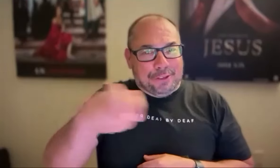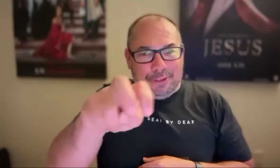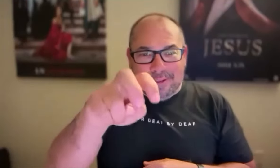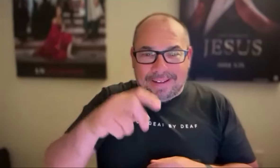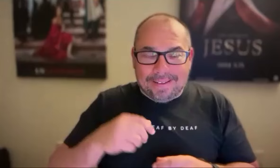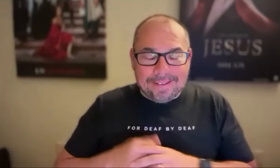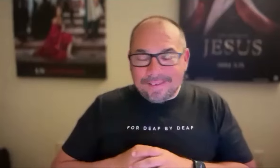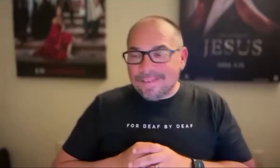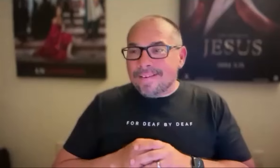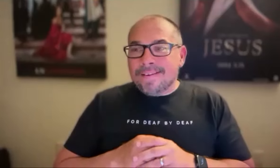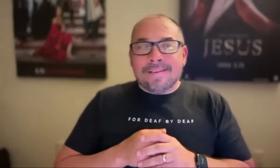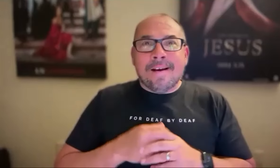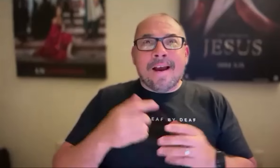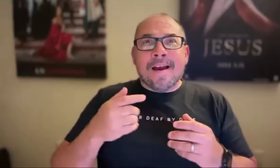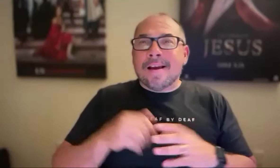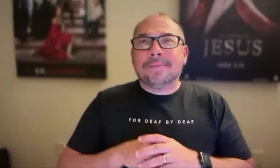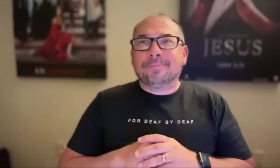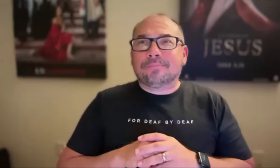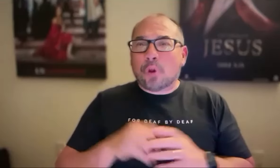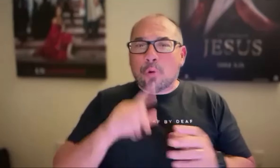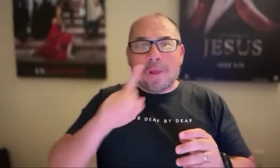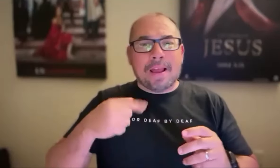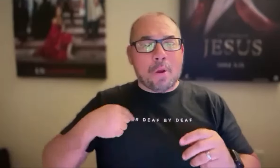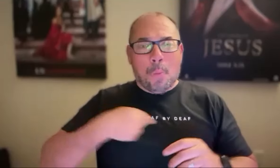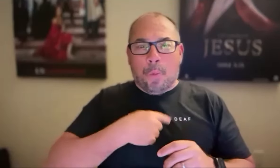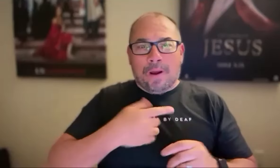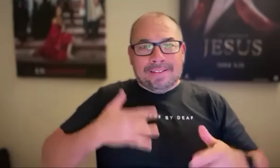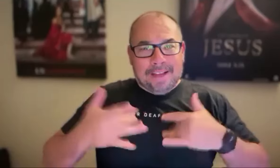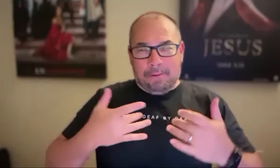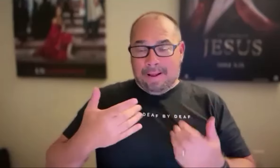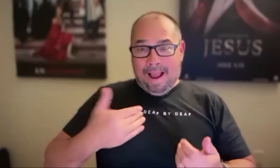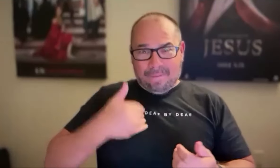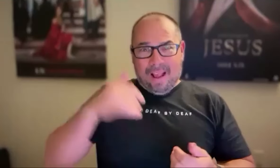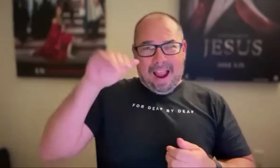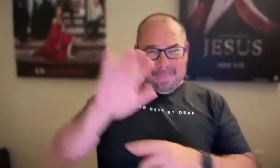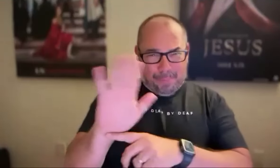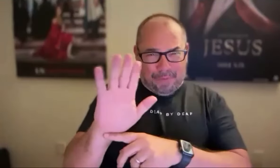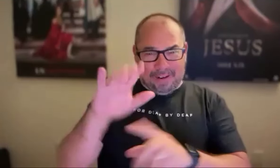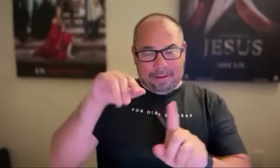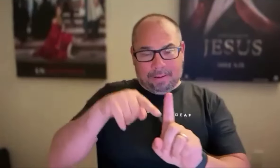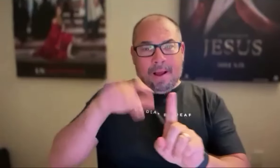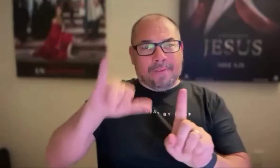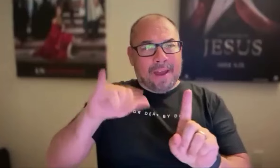exciting journey. I we are so excited